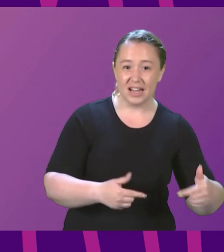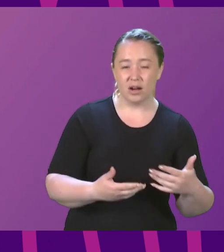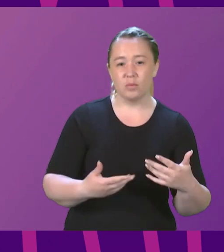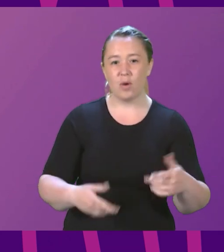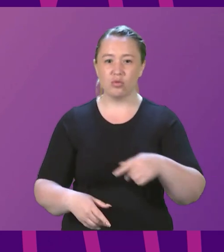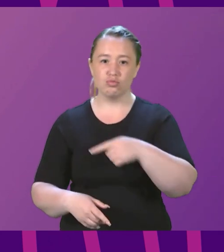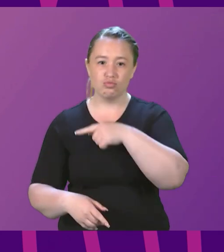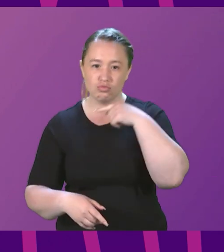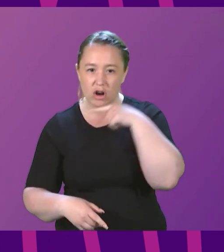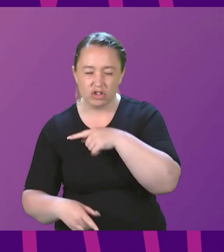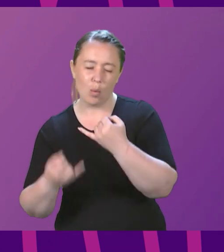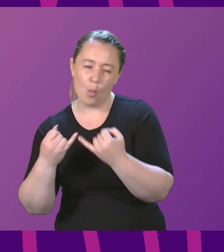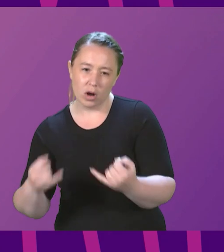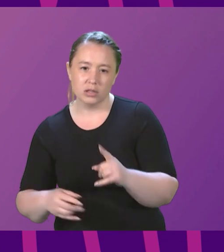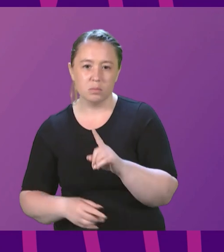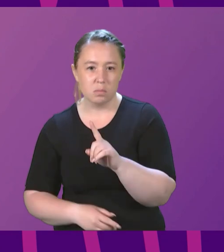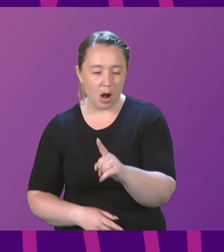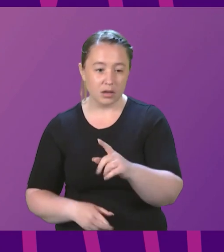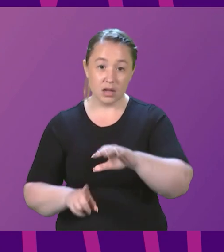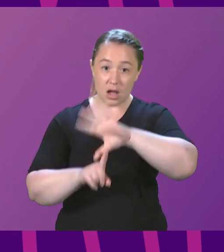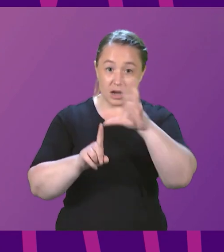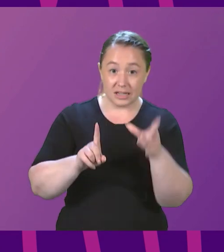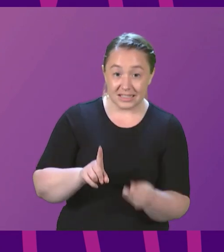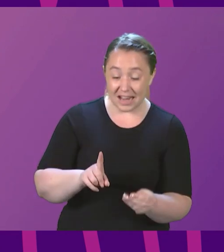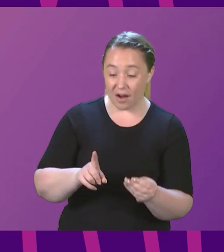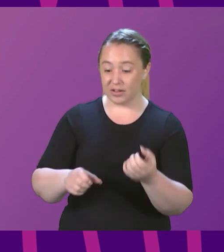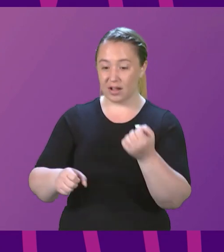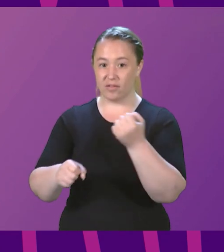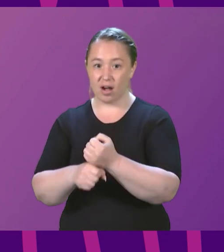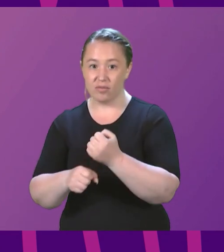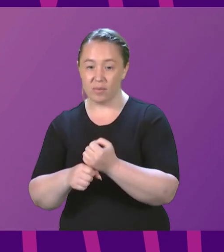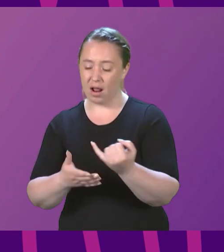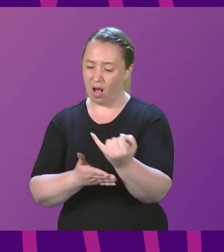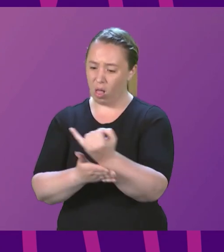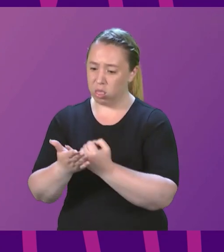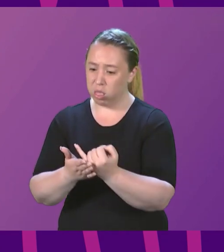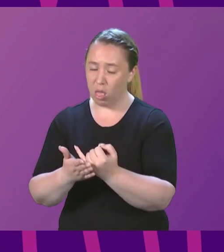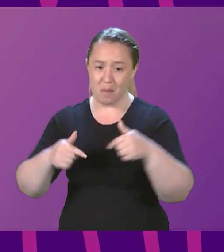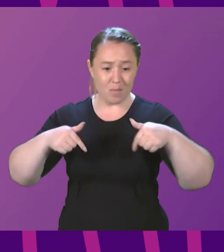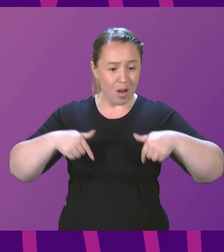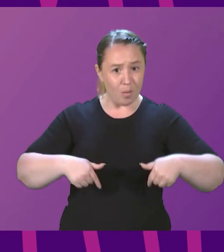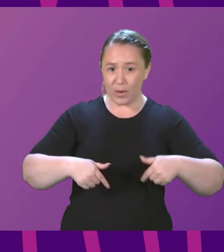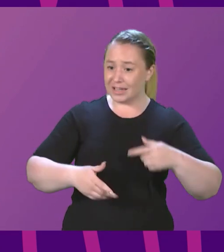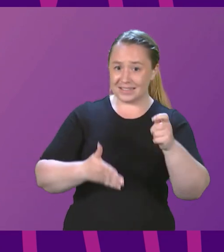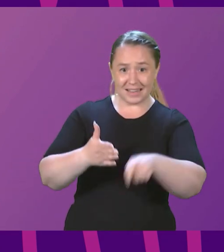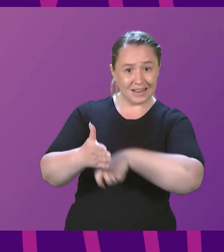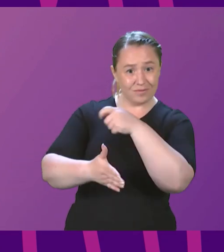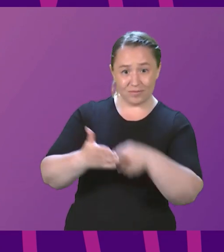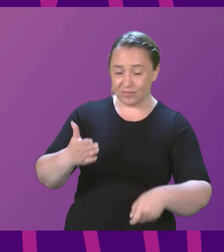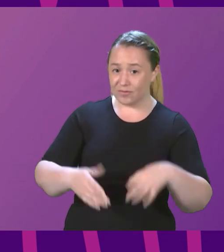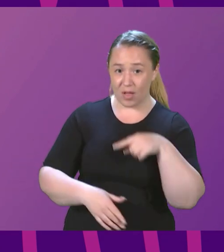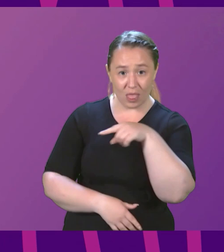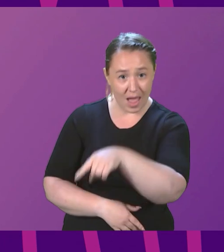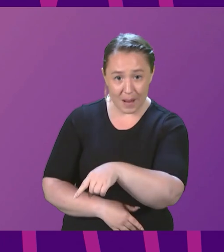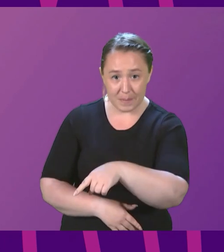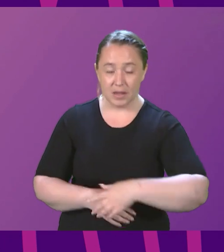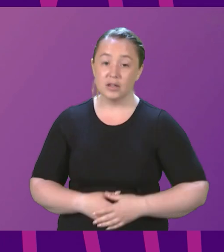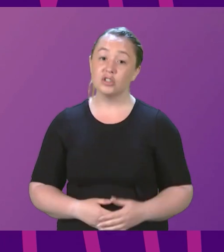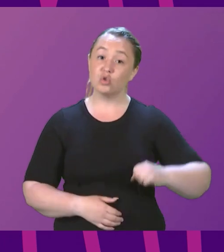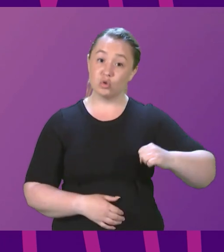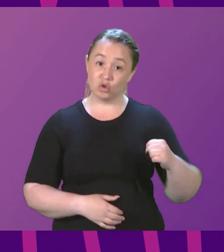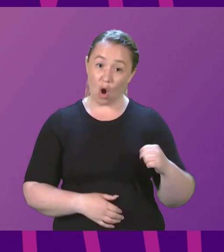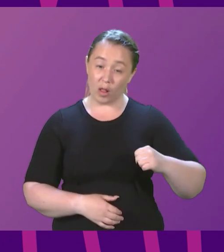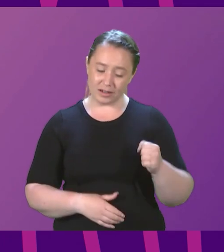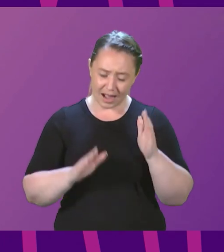poverty by a Conservative government that we didn't elect. Scotland needs independent to better navigate those challenges